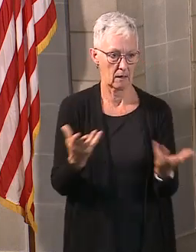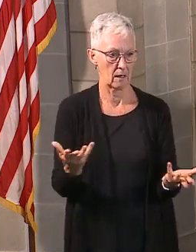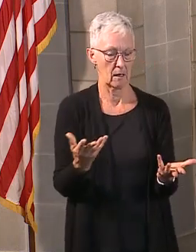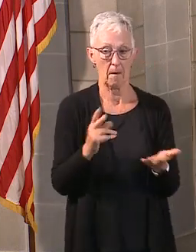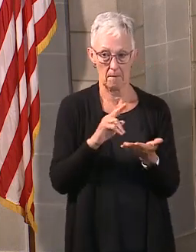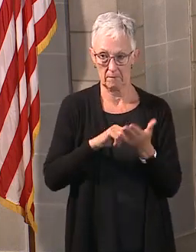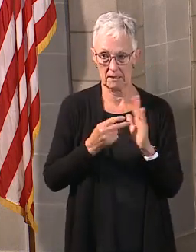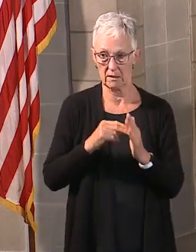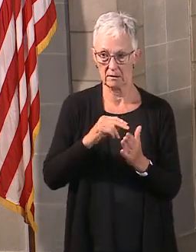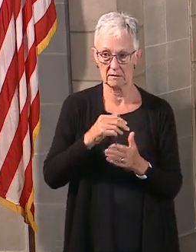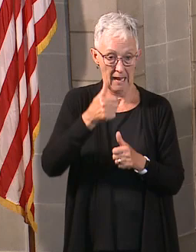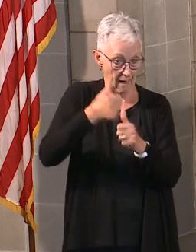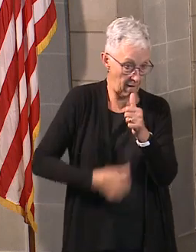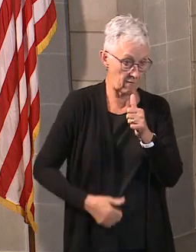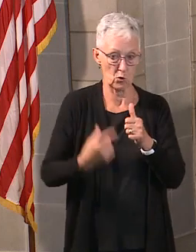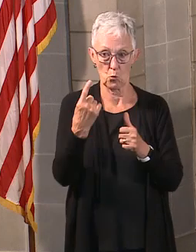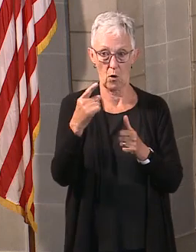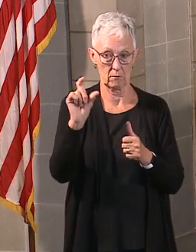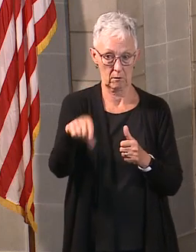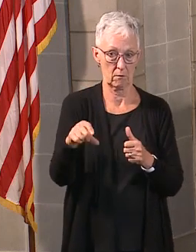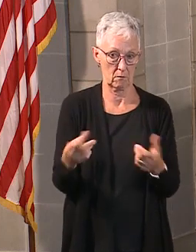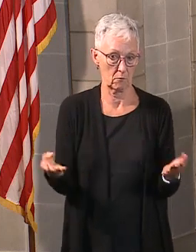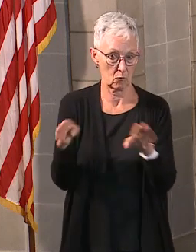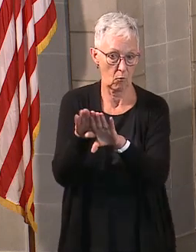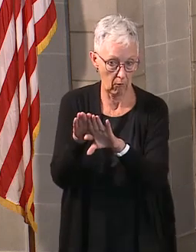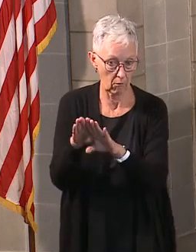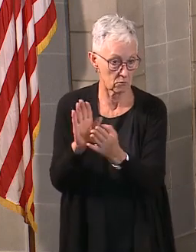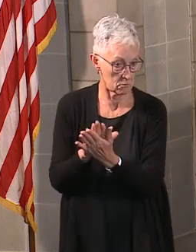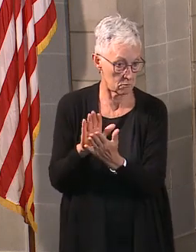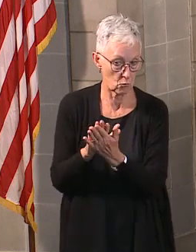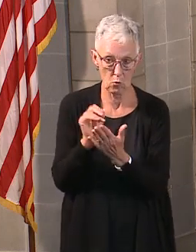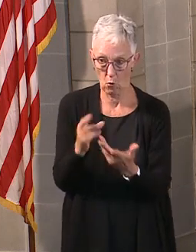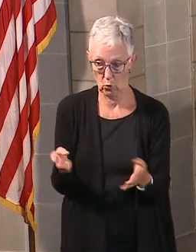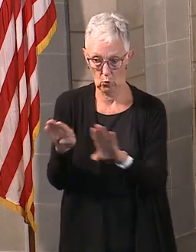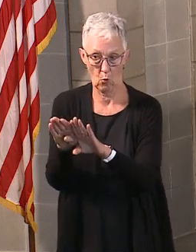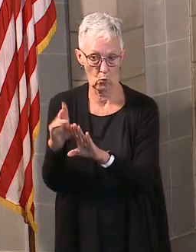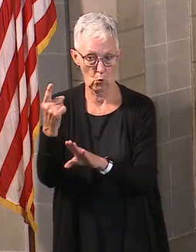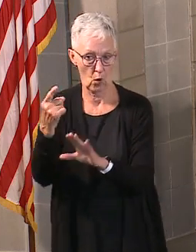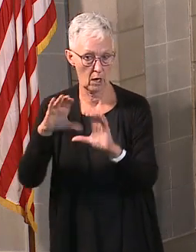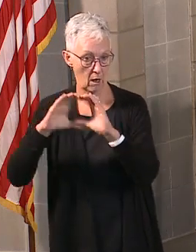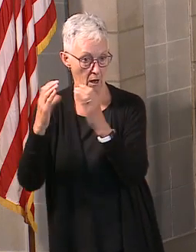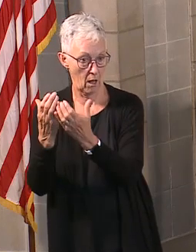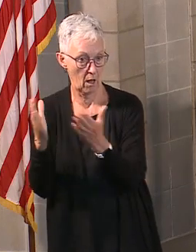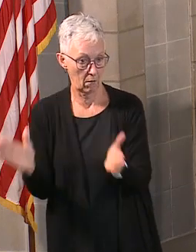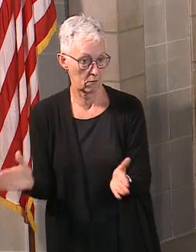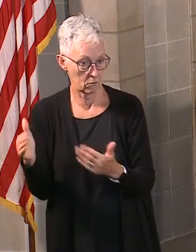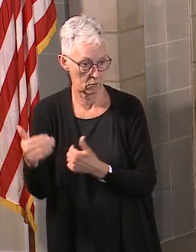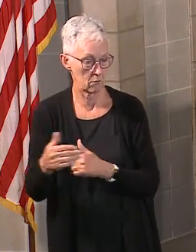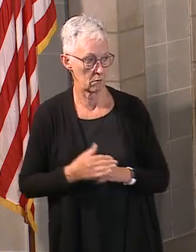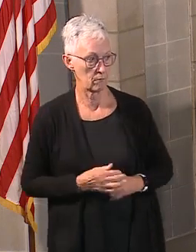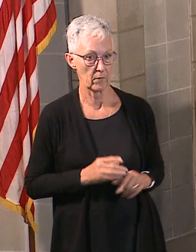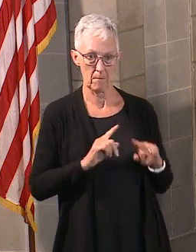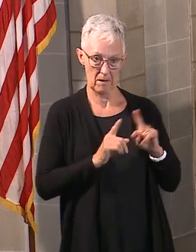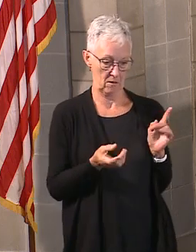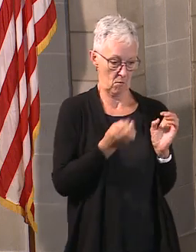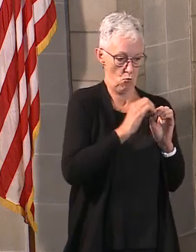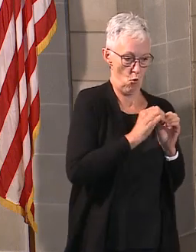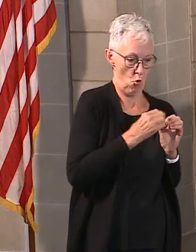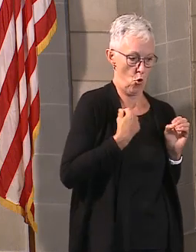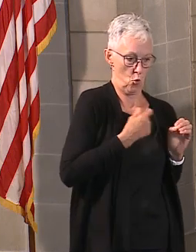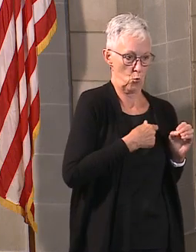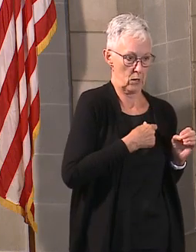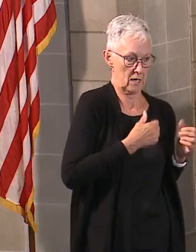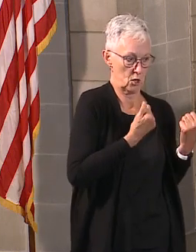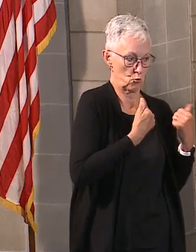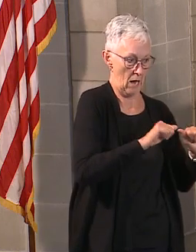quarantined again. That will be a decision that the school districts or the schools have to work with local public health people. But you can see the more steps you take to mitigate